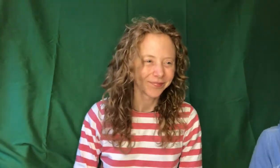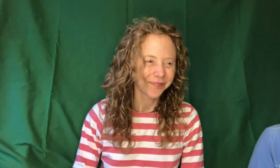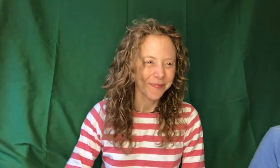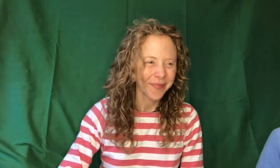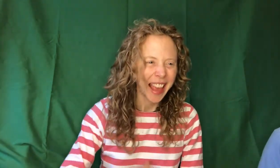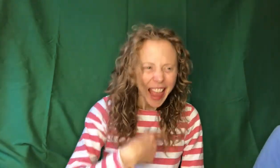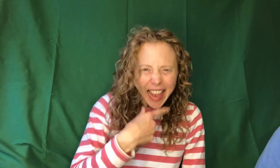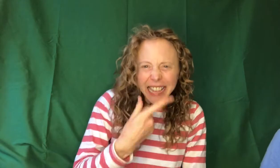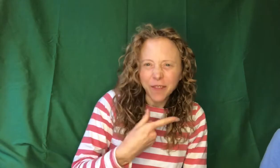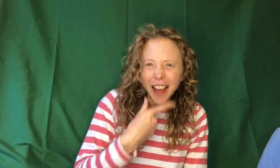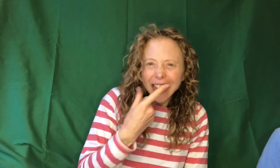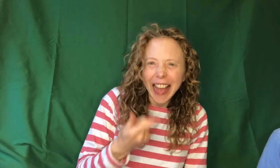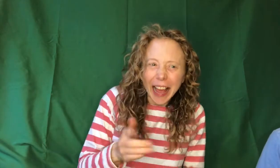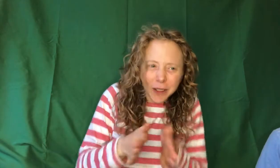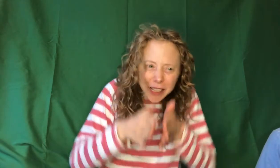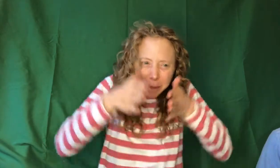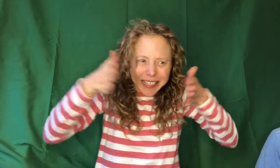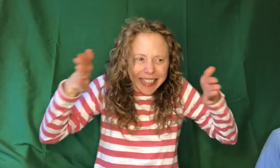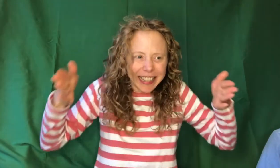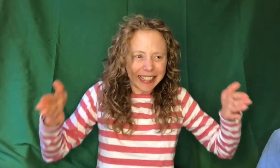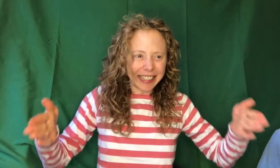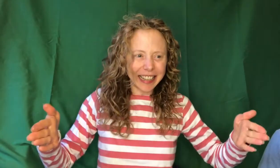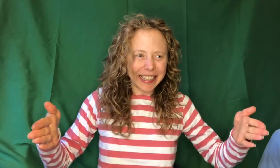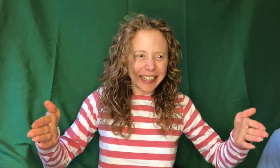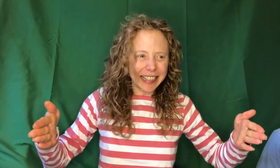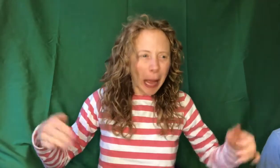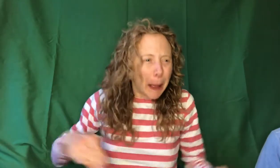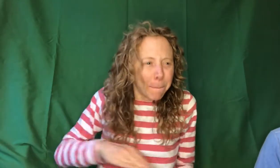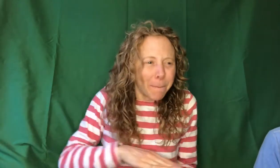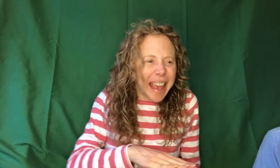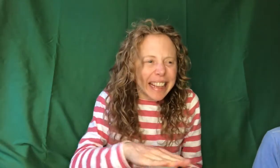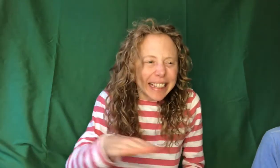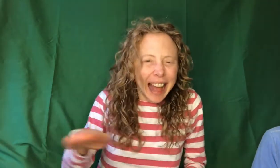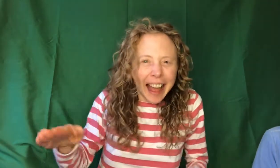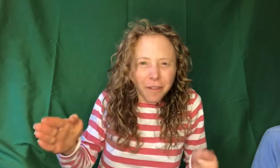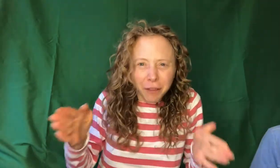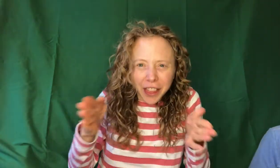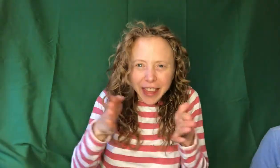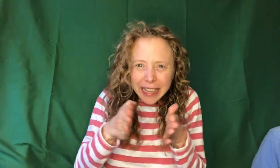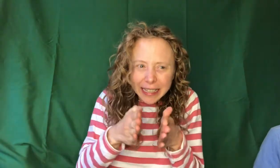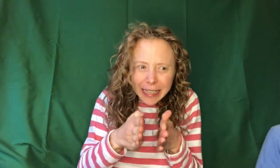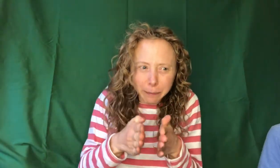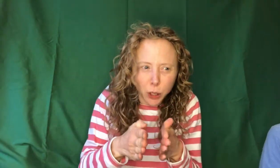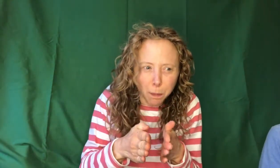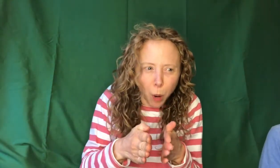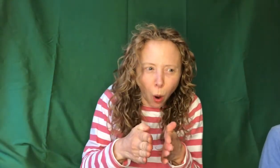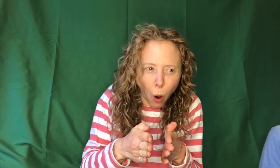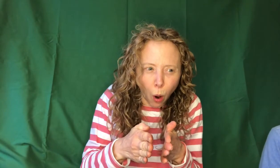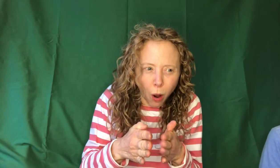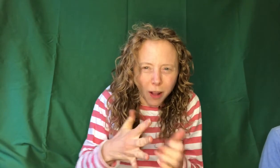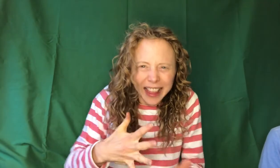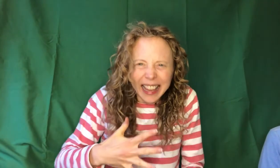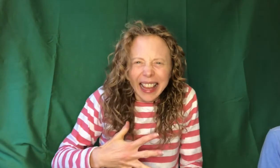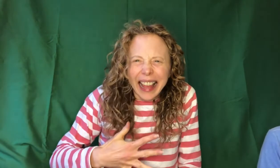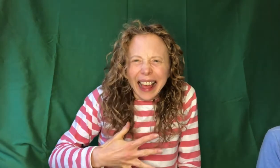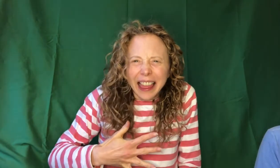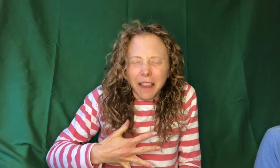It's funny how some distance means everything seems small. And the